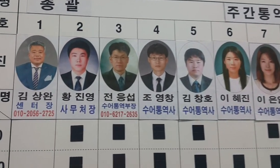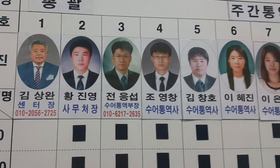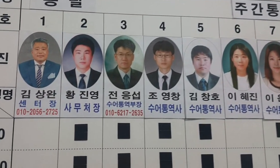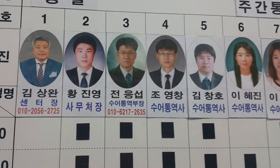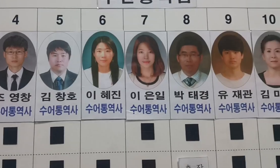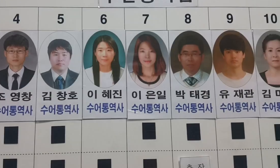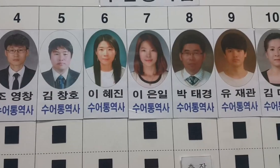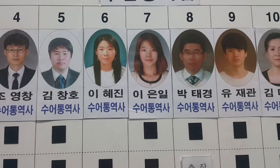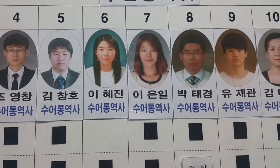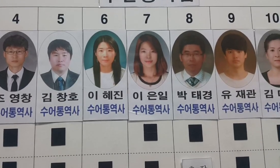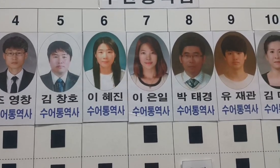I'm so happy.